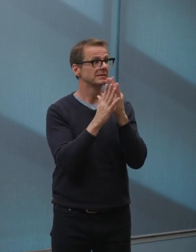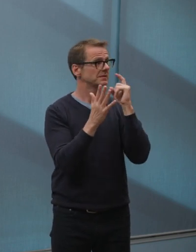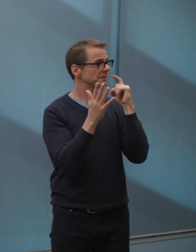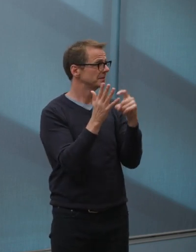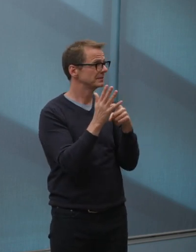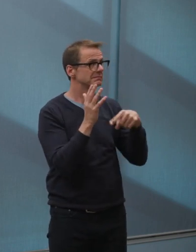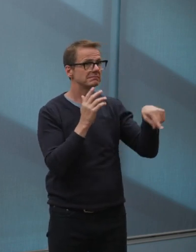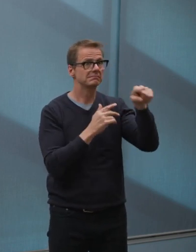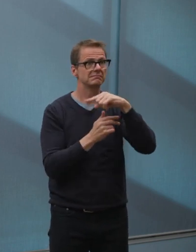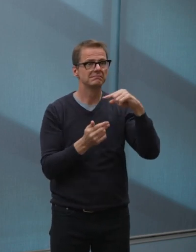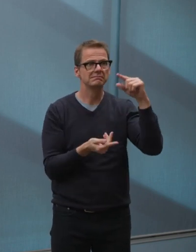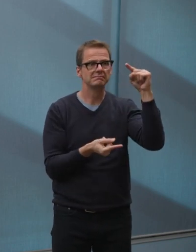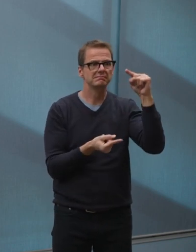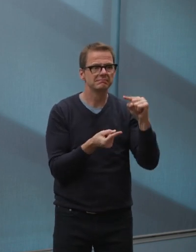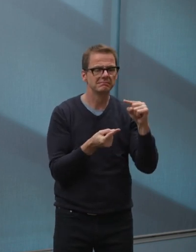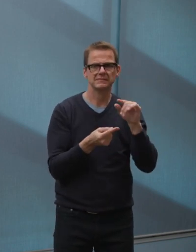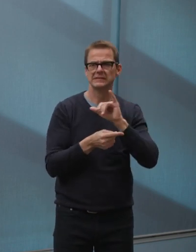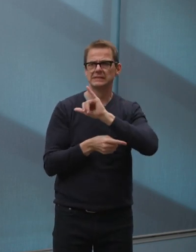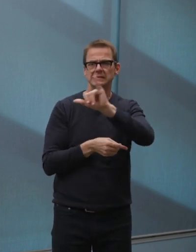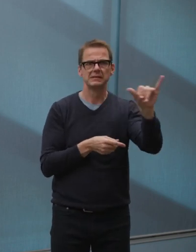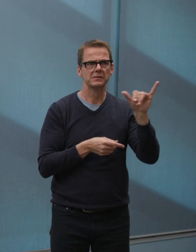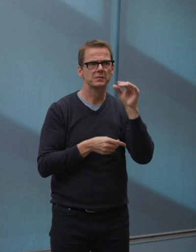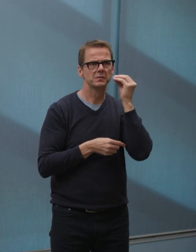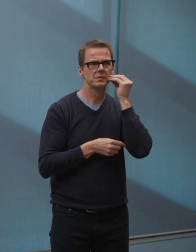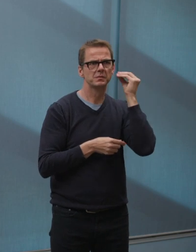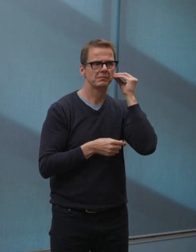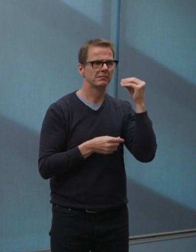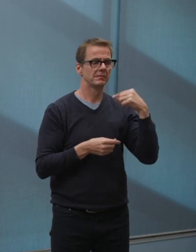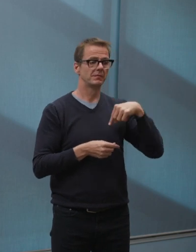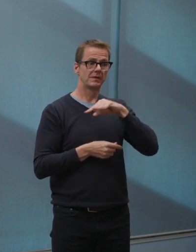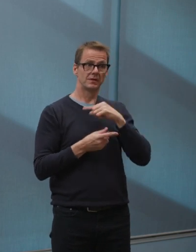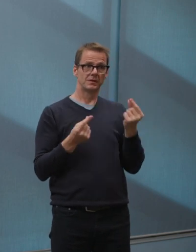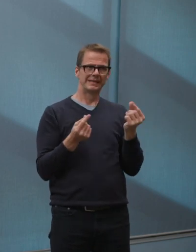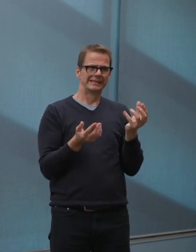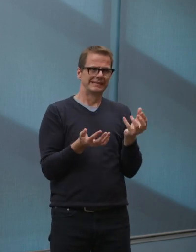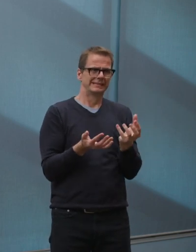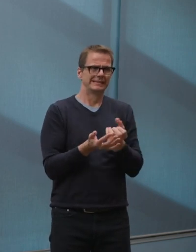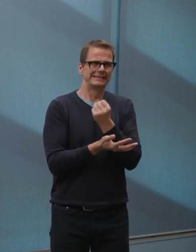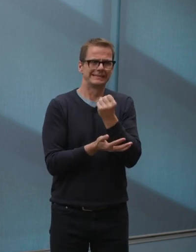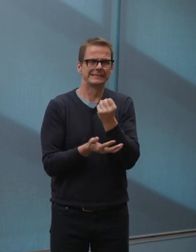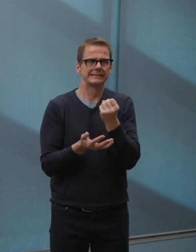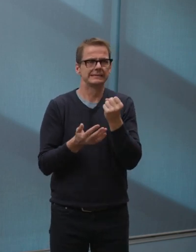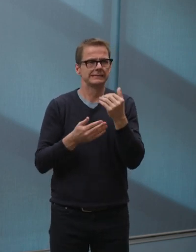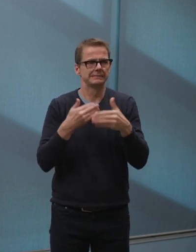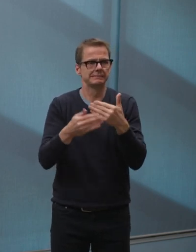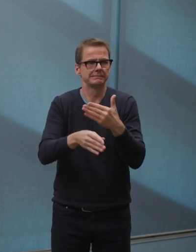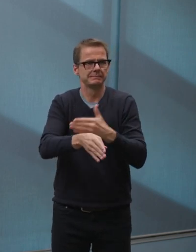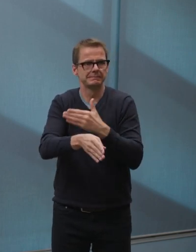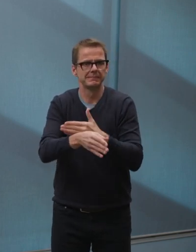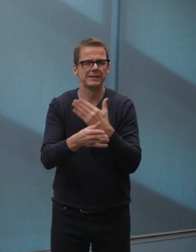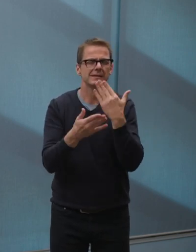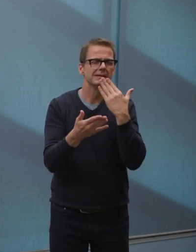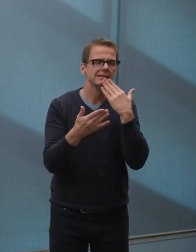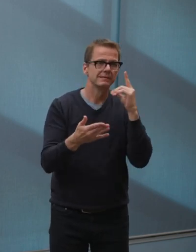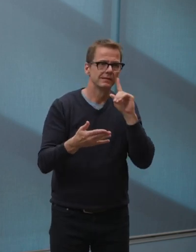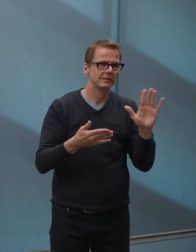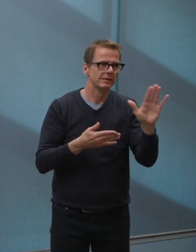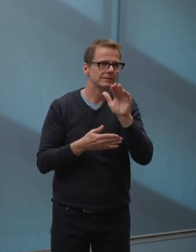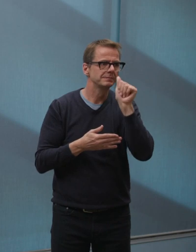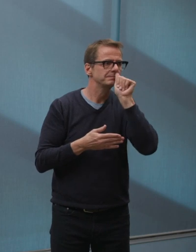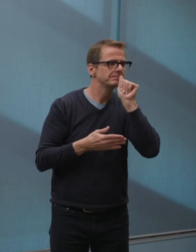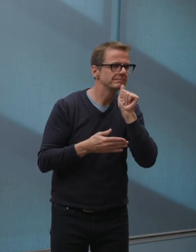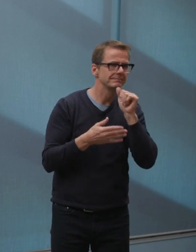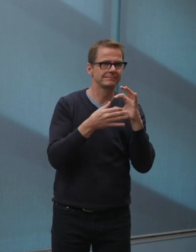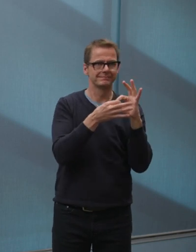support and patience during the construction season. If you live in the Oliver neighborhood, you may have noticed that we've introduced our